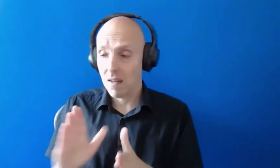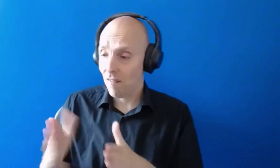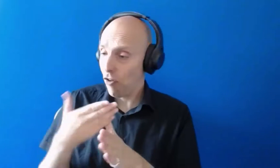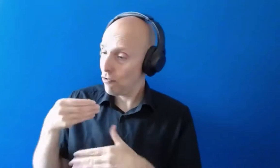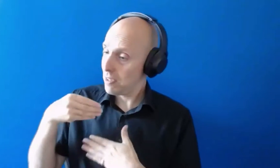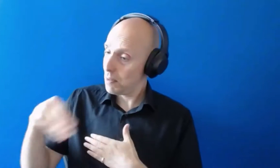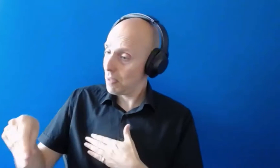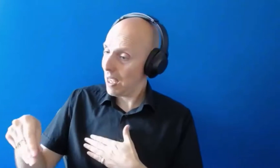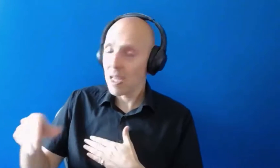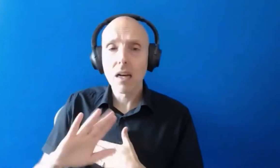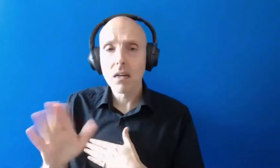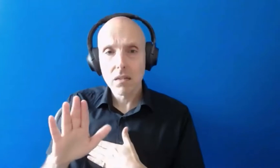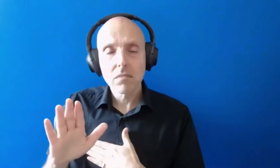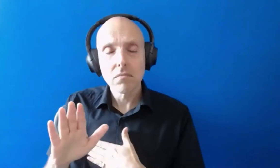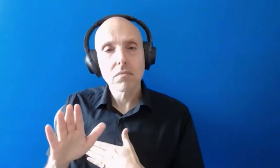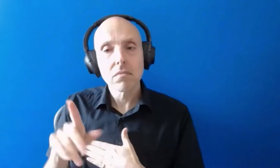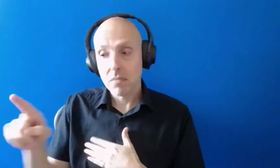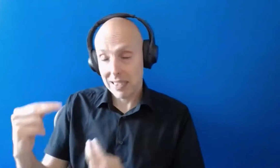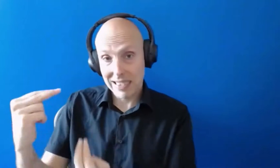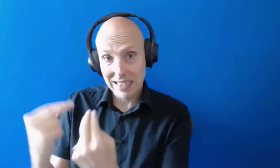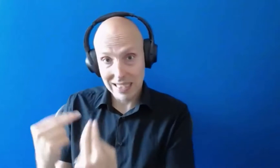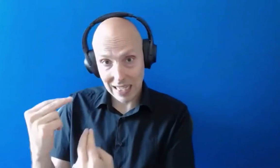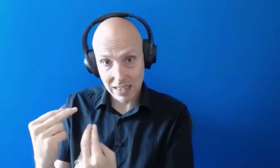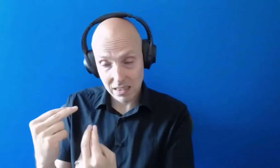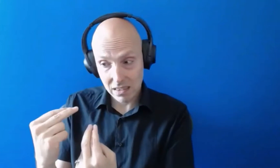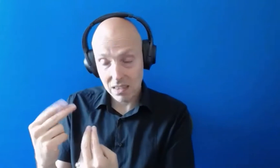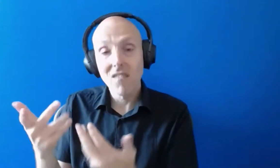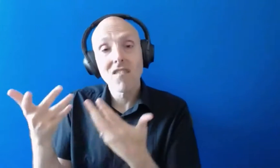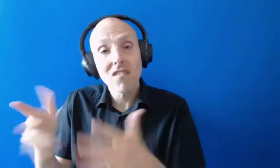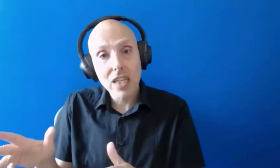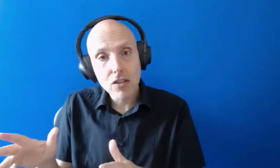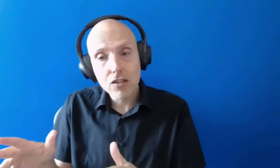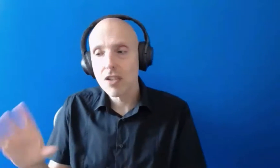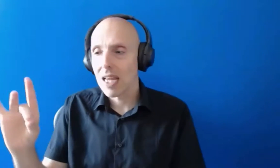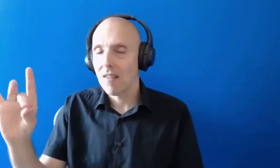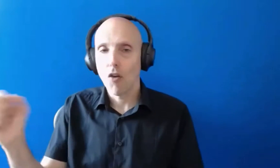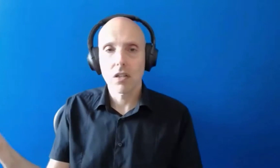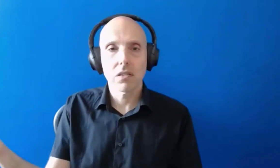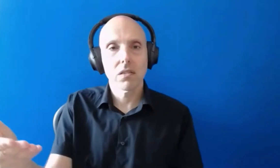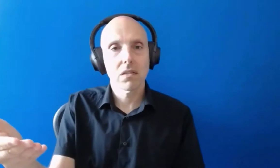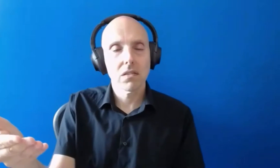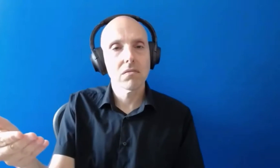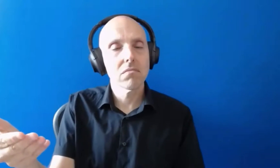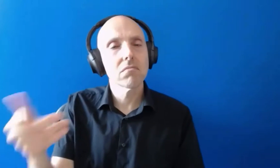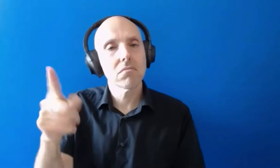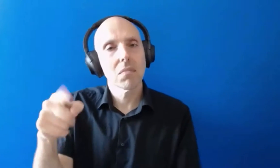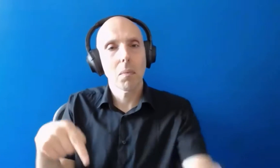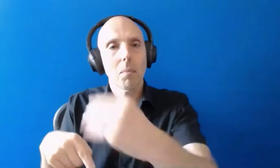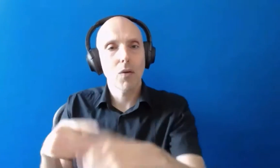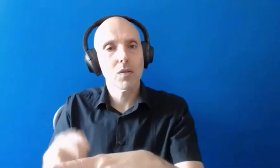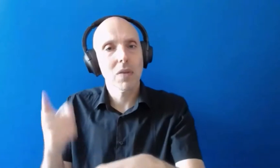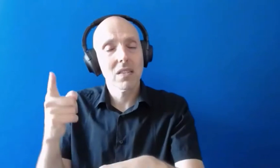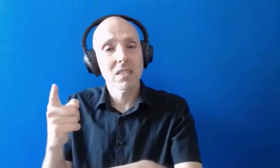needs assessment is completed the center will just invoice us and we'll pay that on your behalf because it's a fundamental part of of your dsa